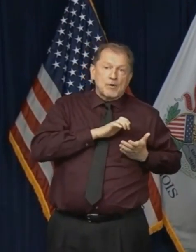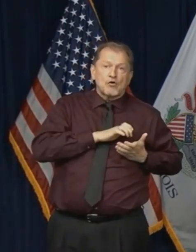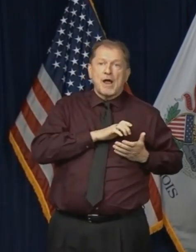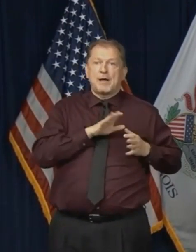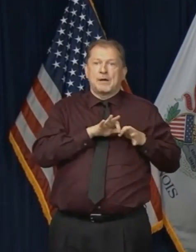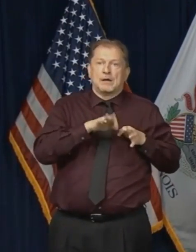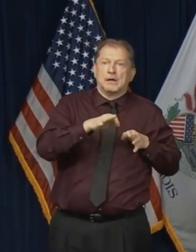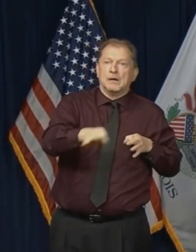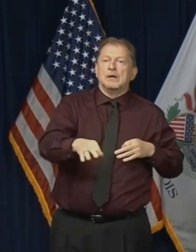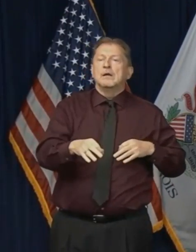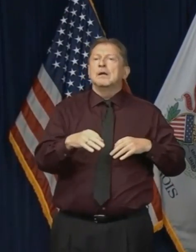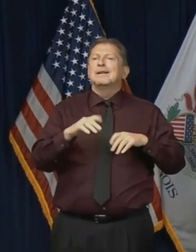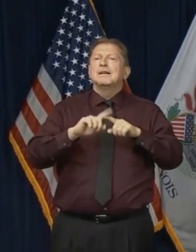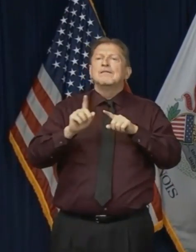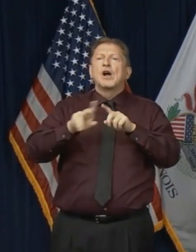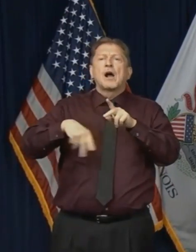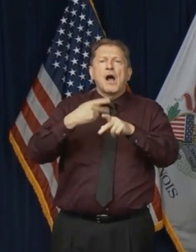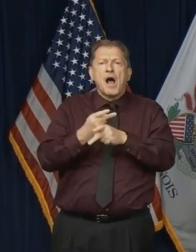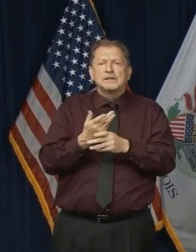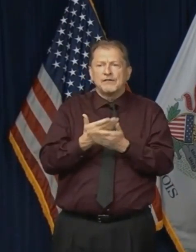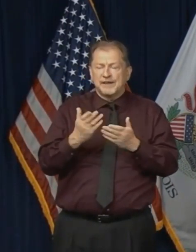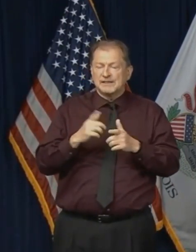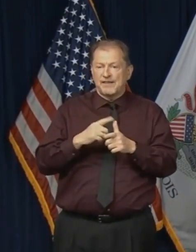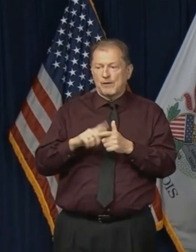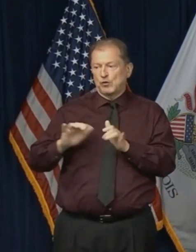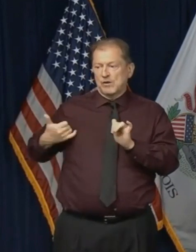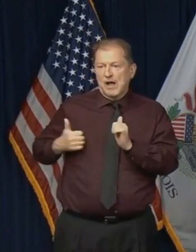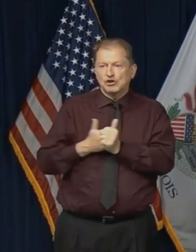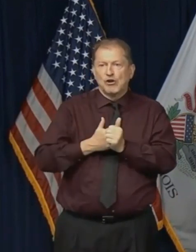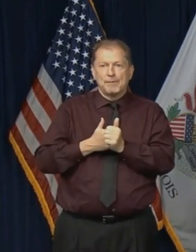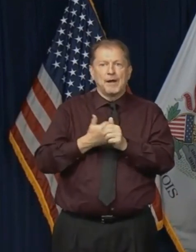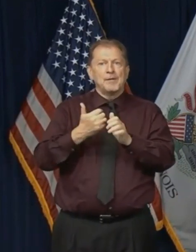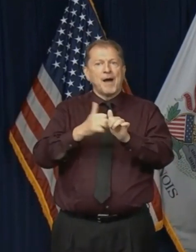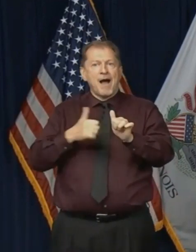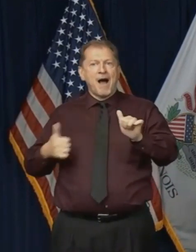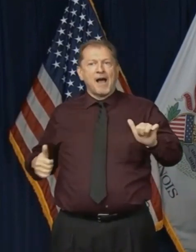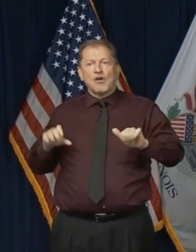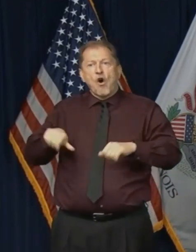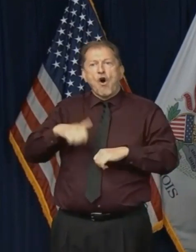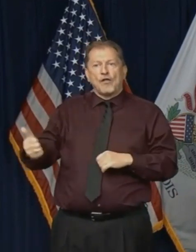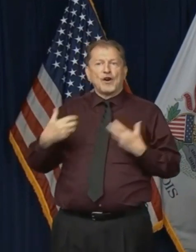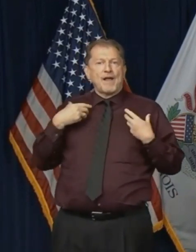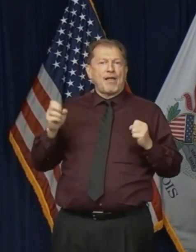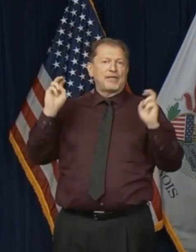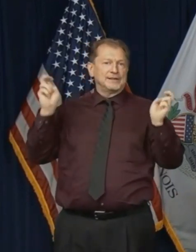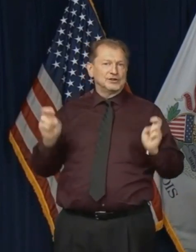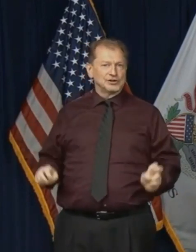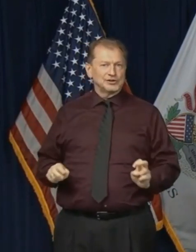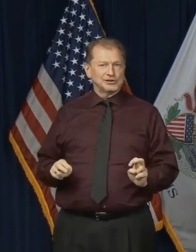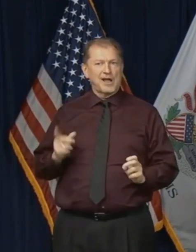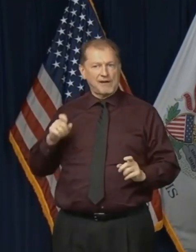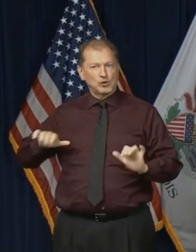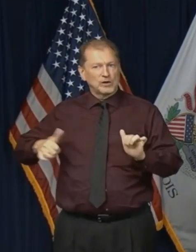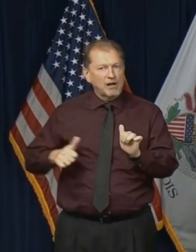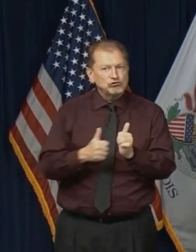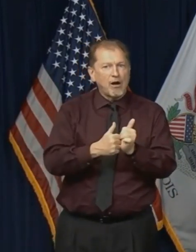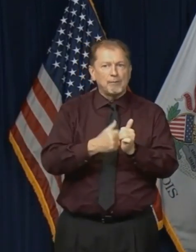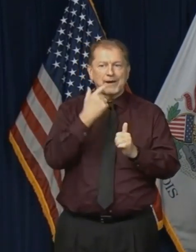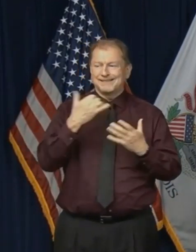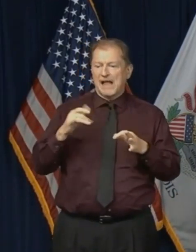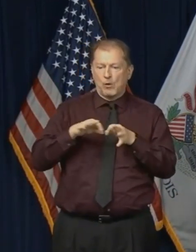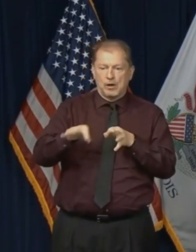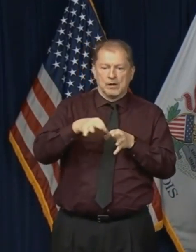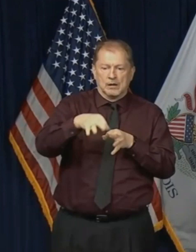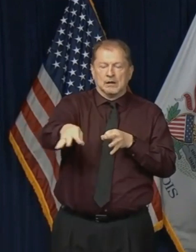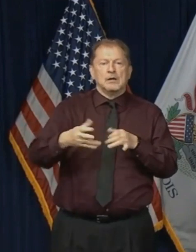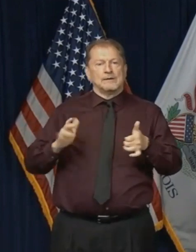many things that we are then going to have to clean up afterwards. And so, of course, we are all going to be in that struggle together to